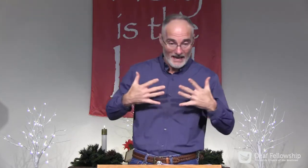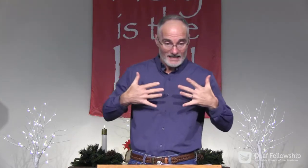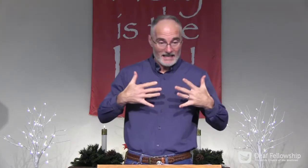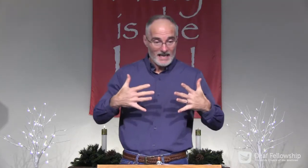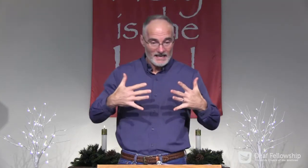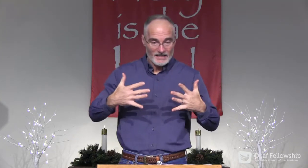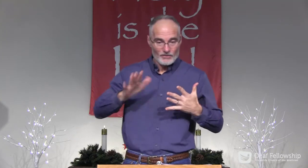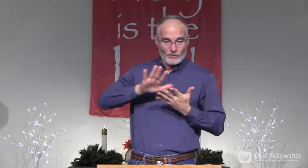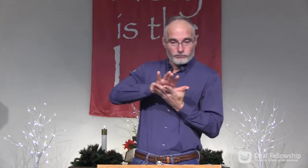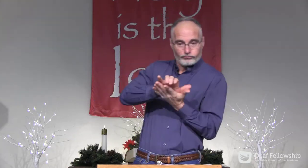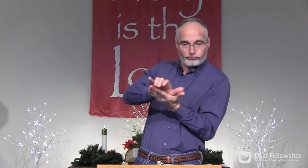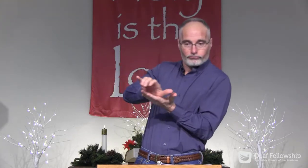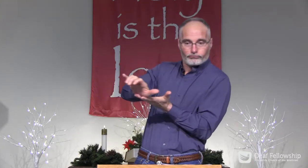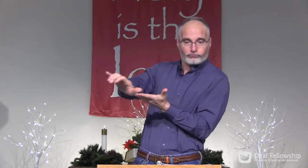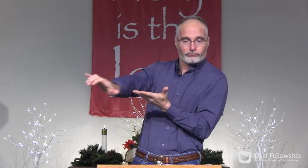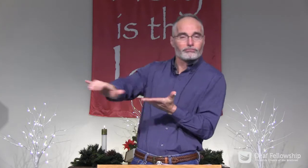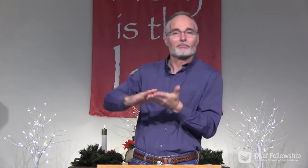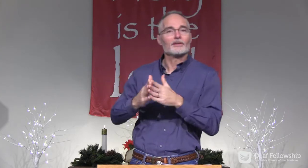and all of that anxiety